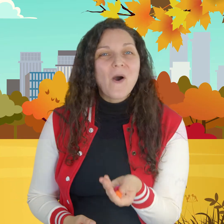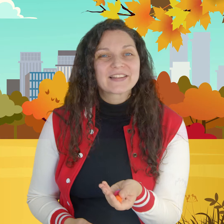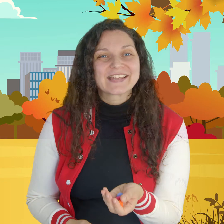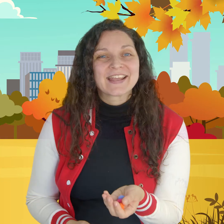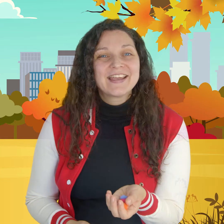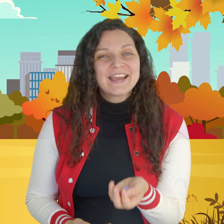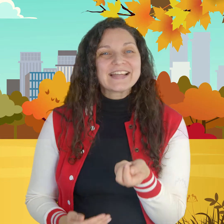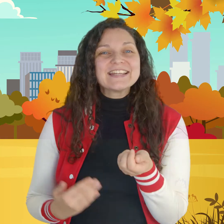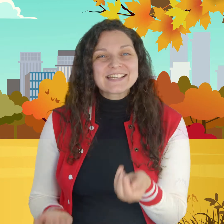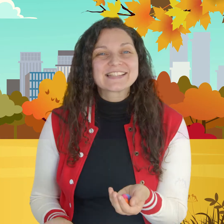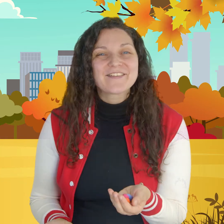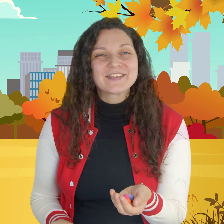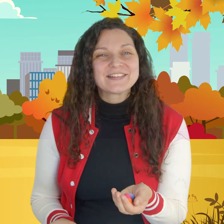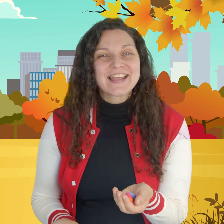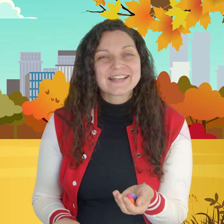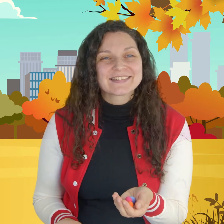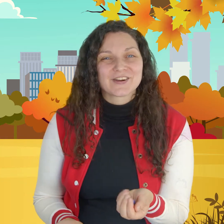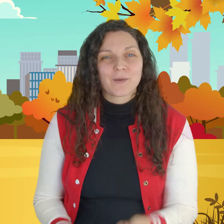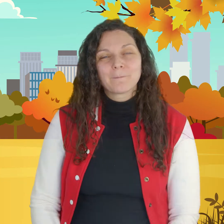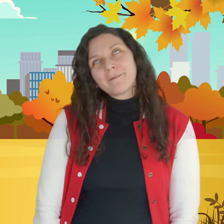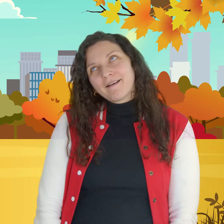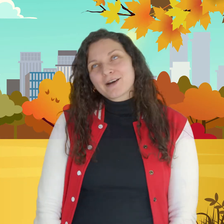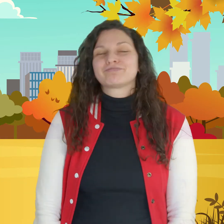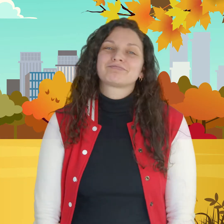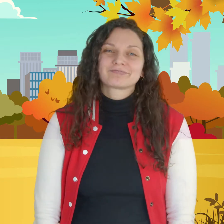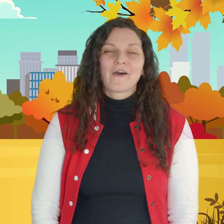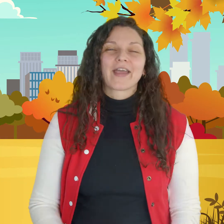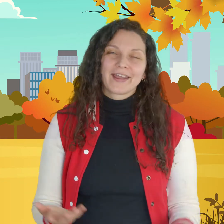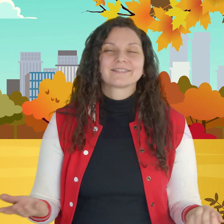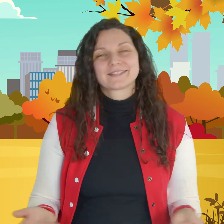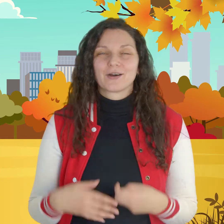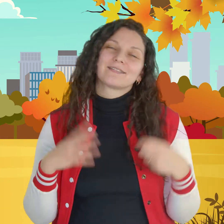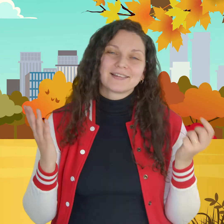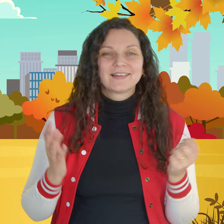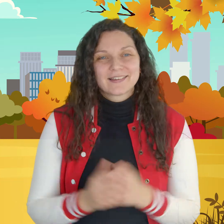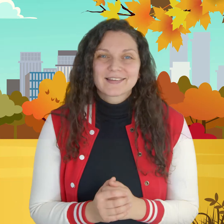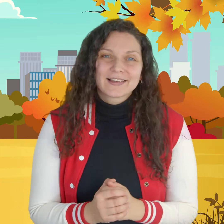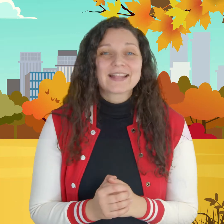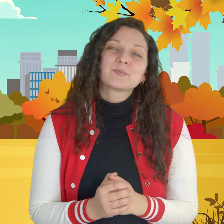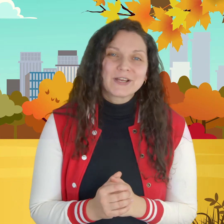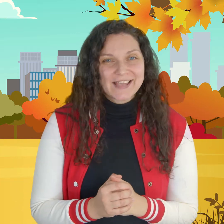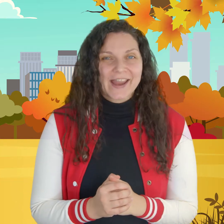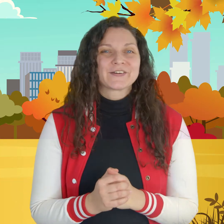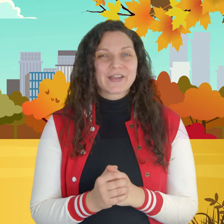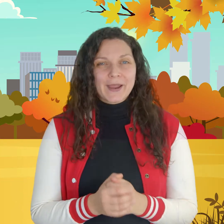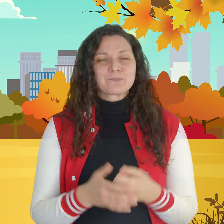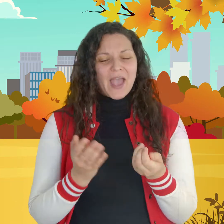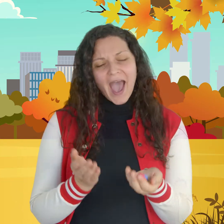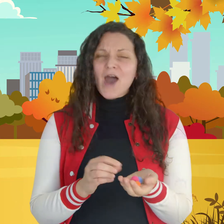holding and I just give you the answer okay so let's pretend okay how